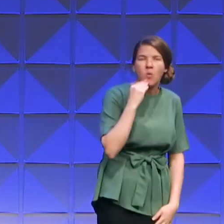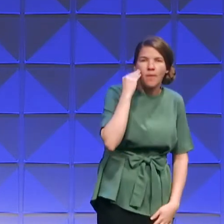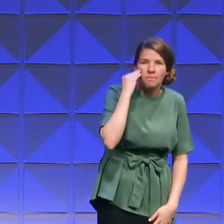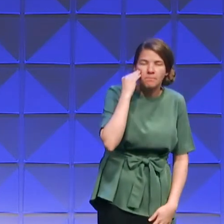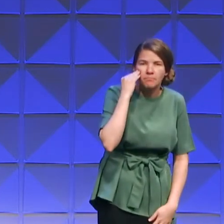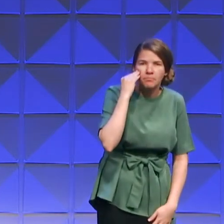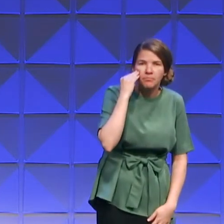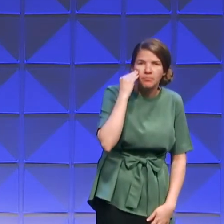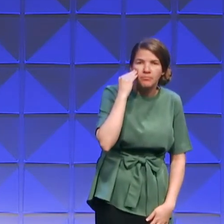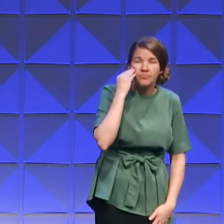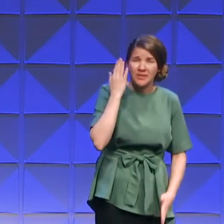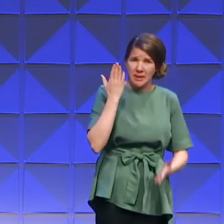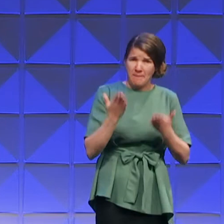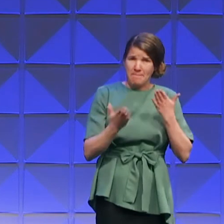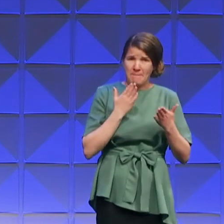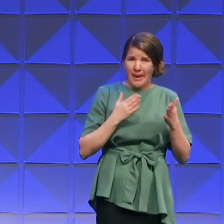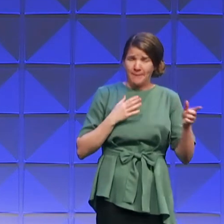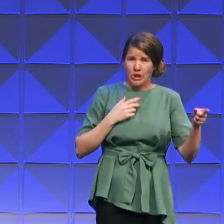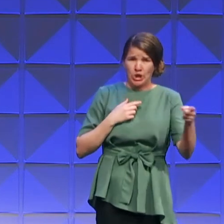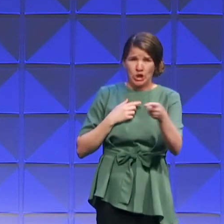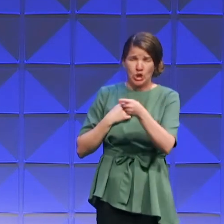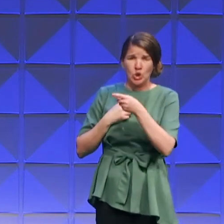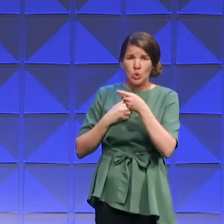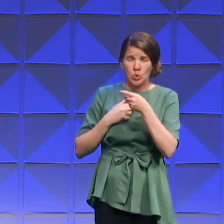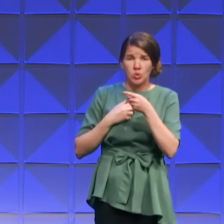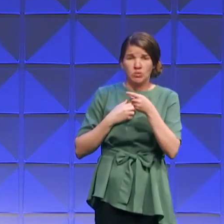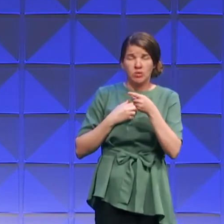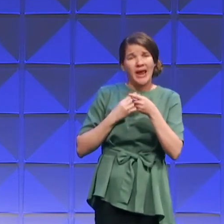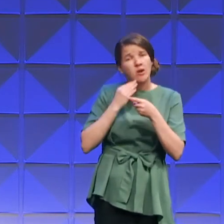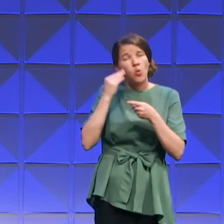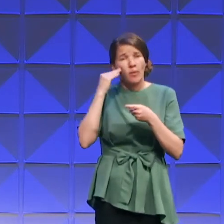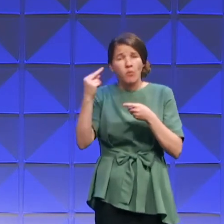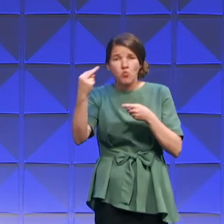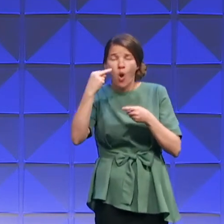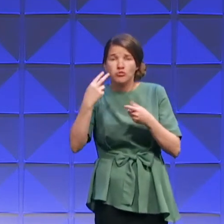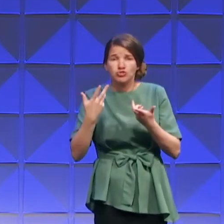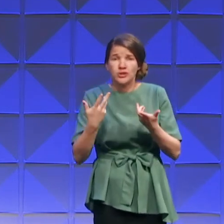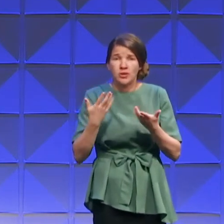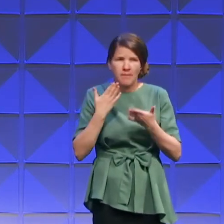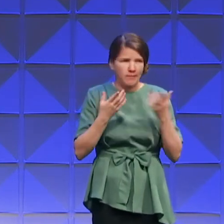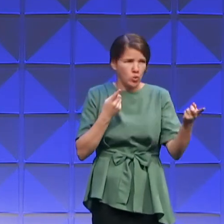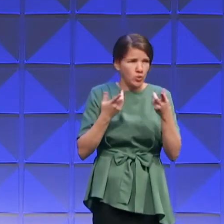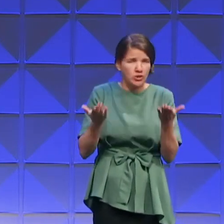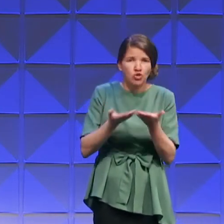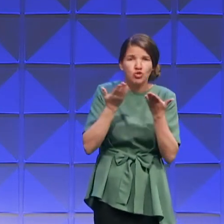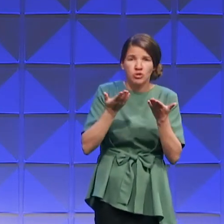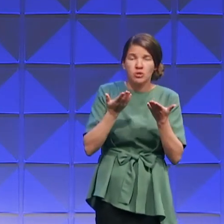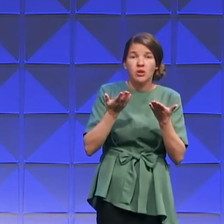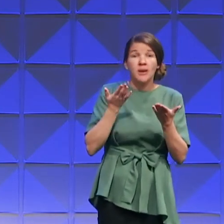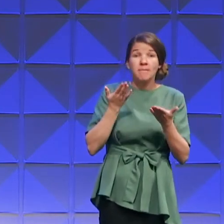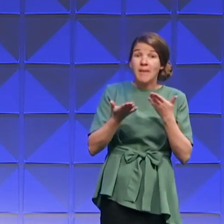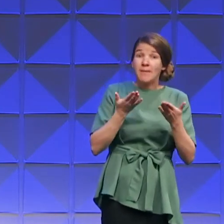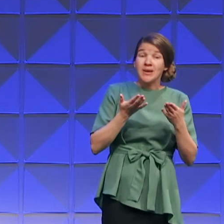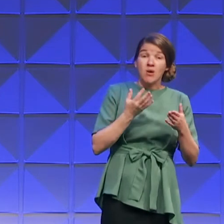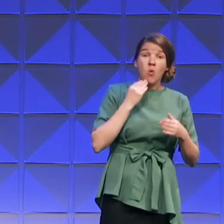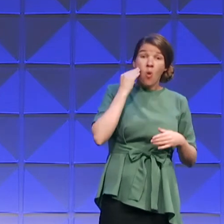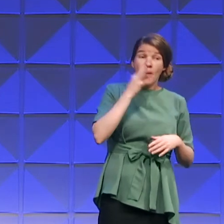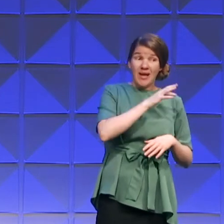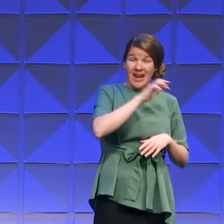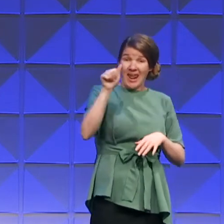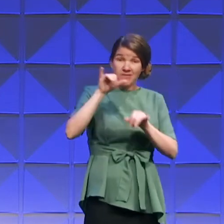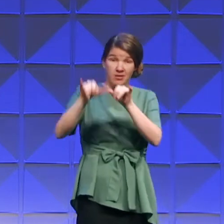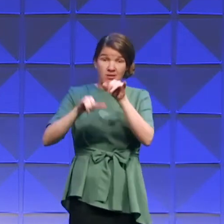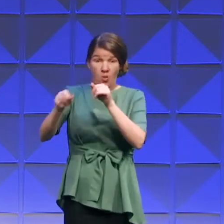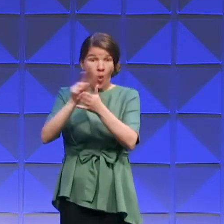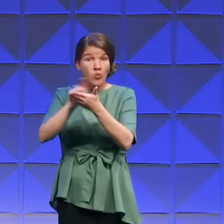morning that maybe you may have taken a day journey away, or maybe a week journey away, or maybe you've taken